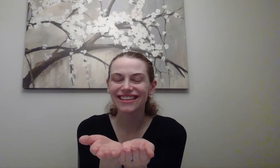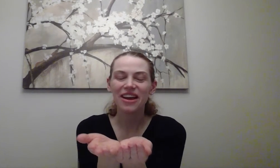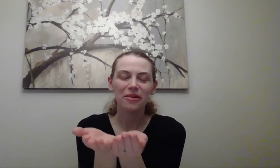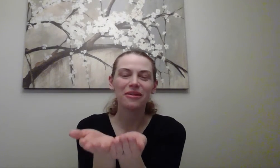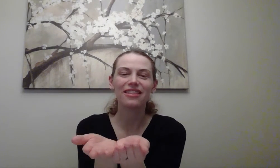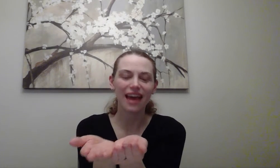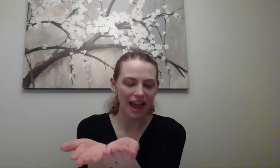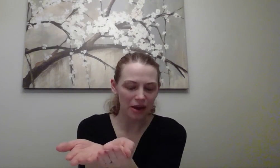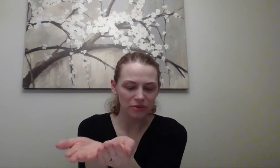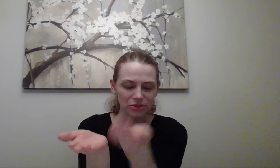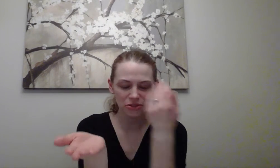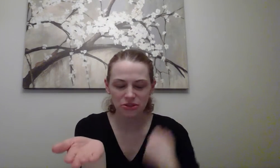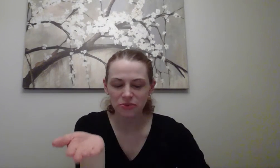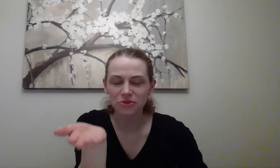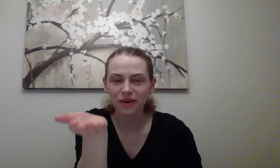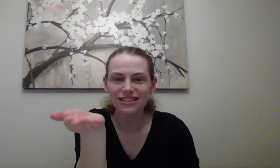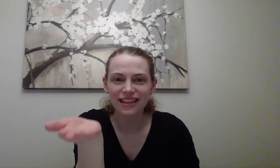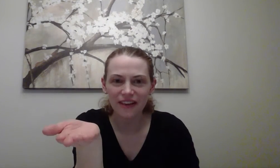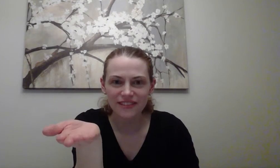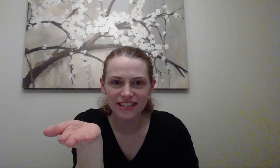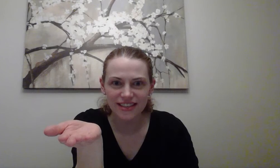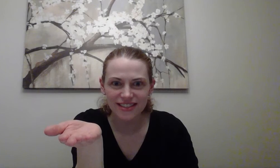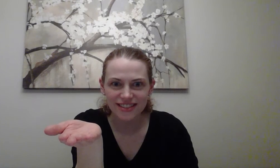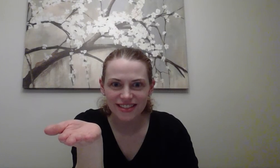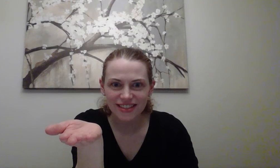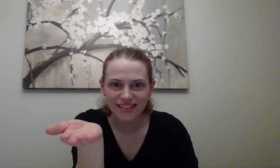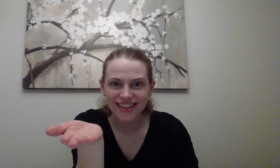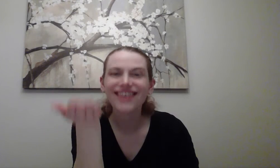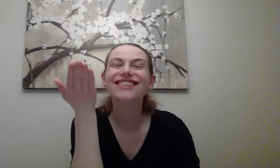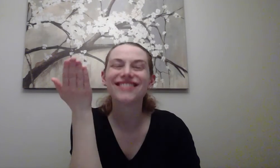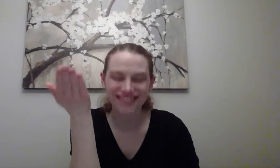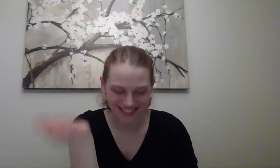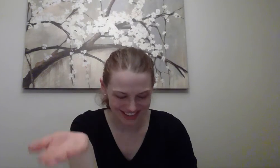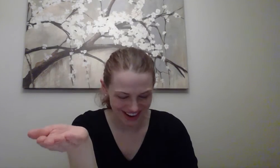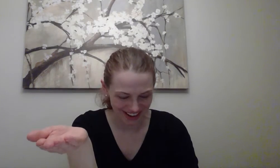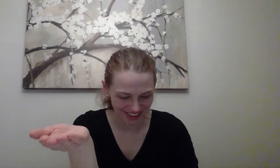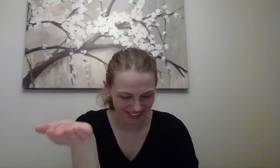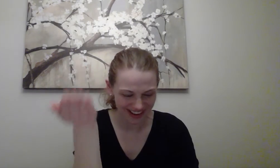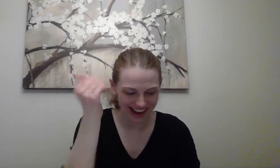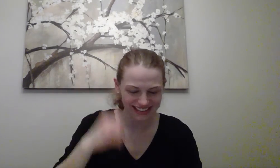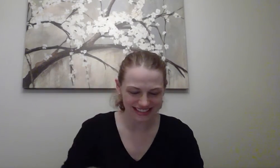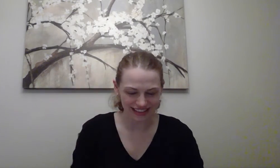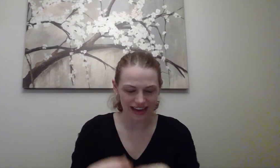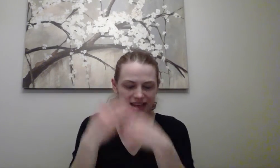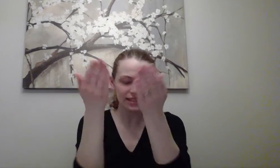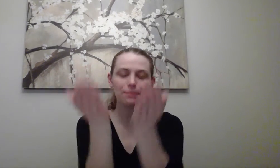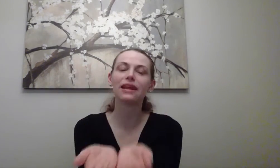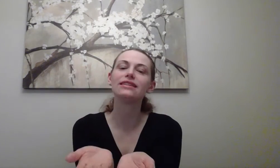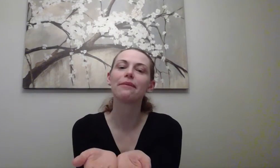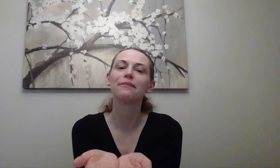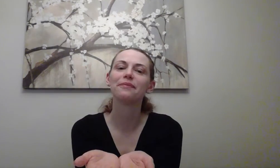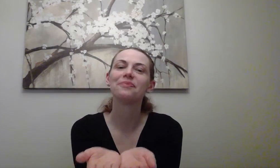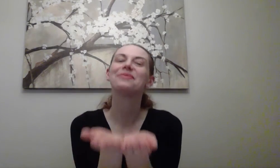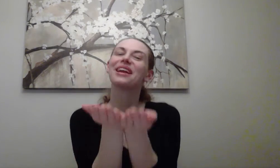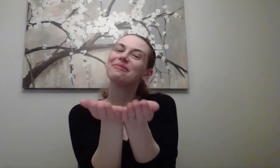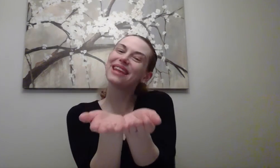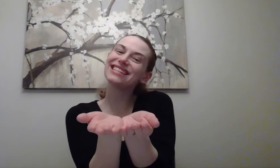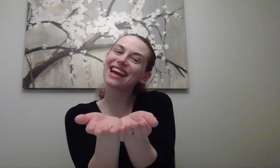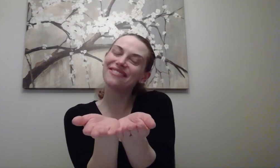Without. Suit. What's left is. Snow. Snow. Excellent. Say playtime. Playtime.